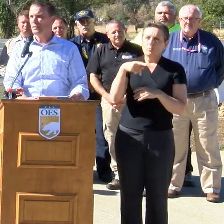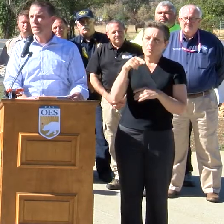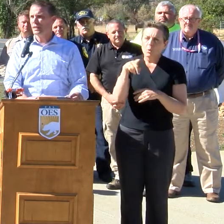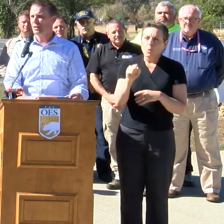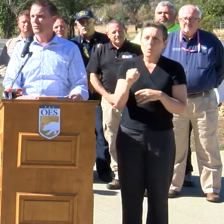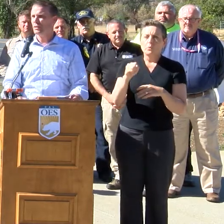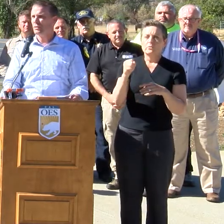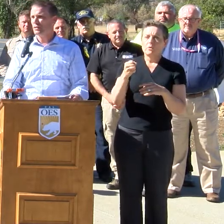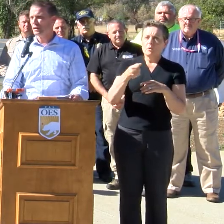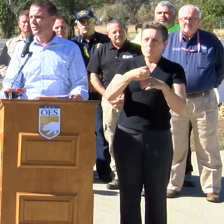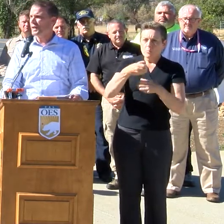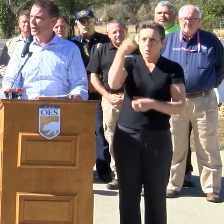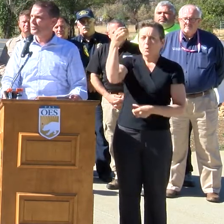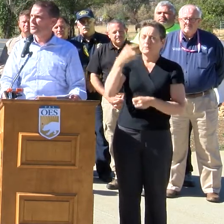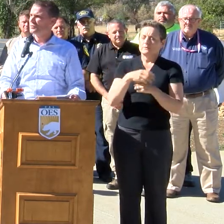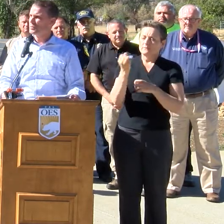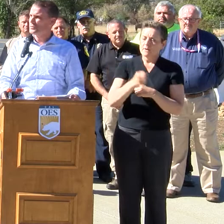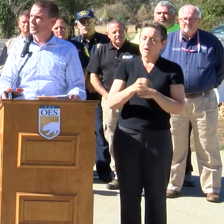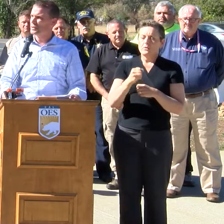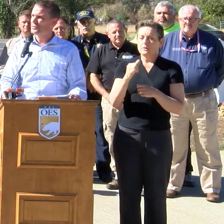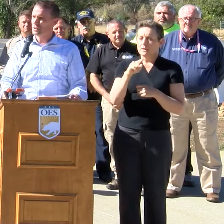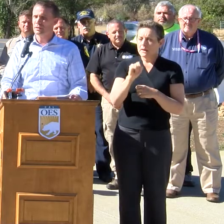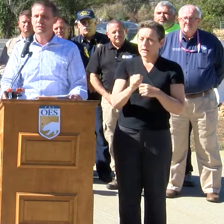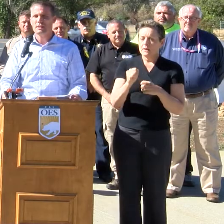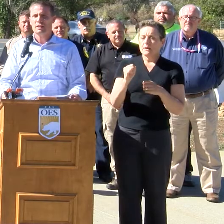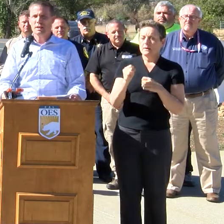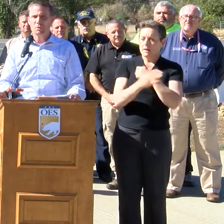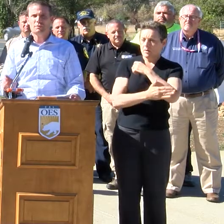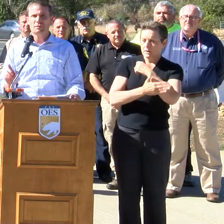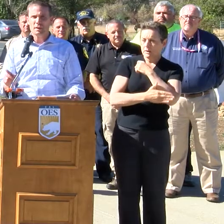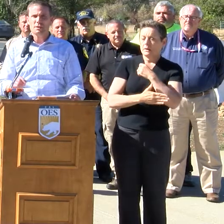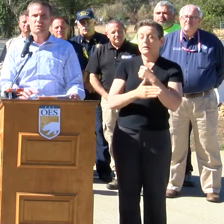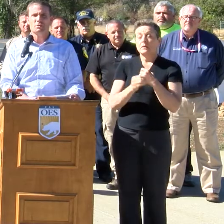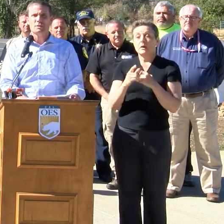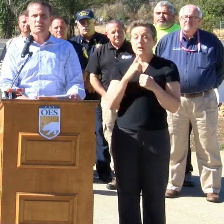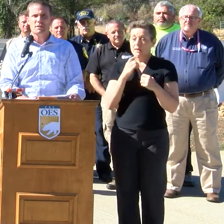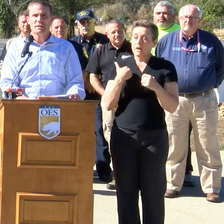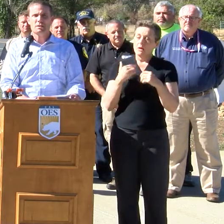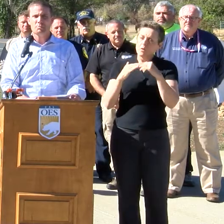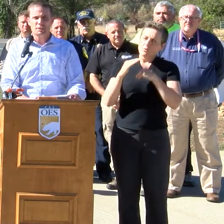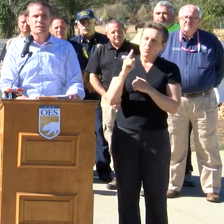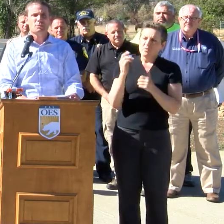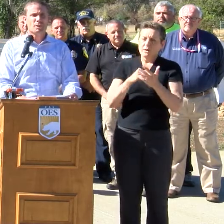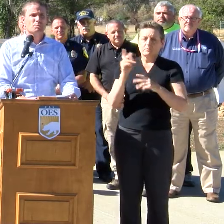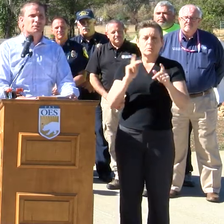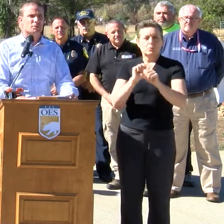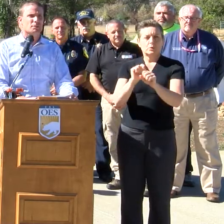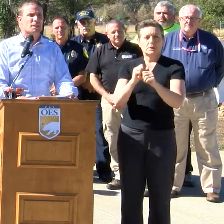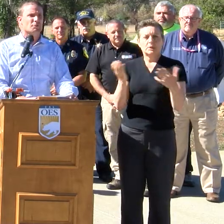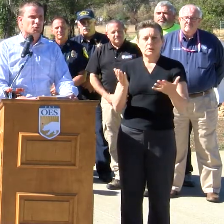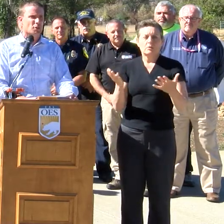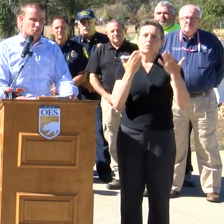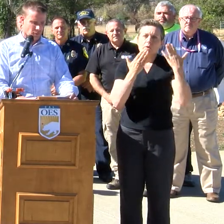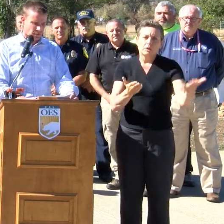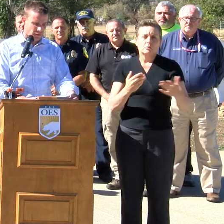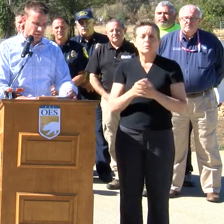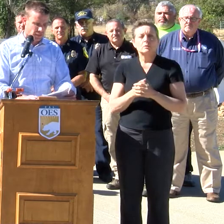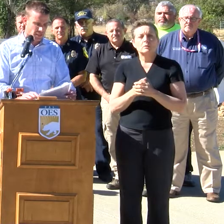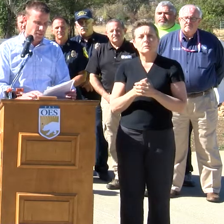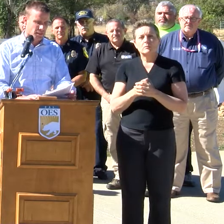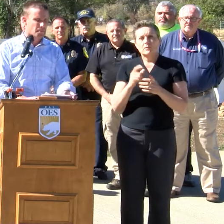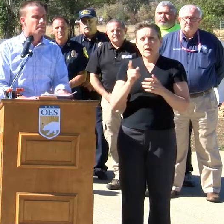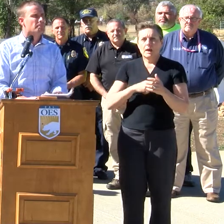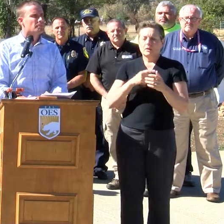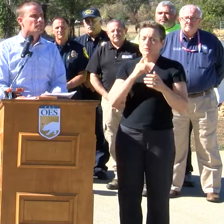And at the peak, they had over 1,000 representatives here. And I want to say thank you. They've had to completely rebuild the infrastructure in